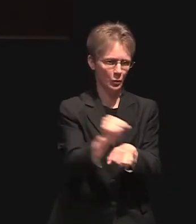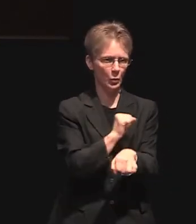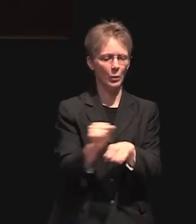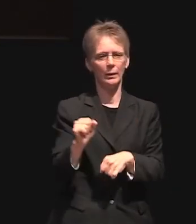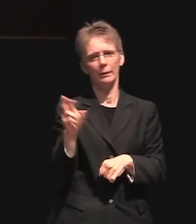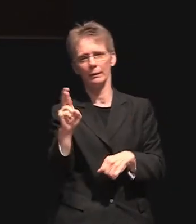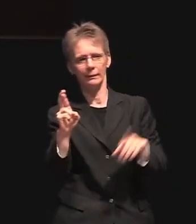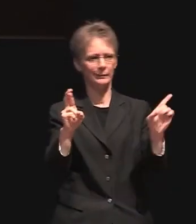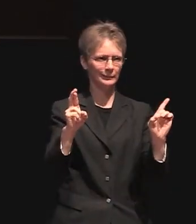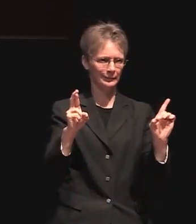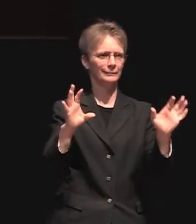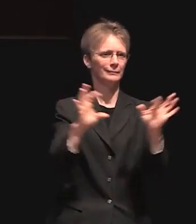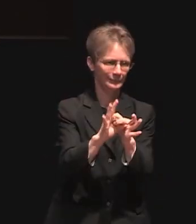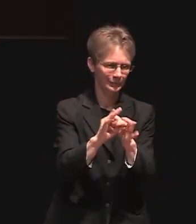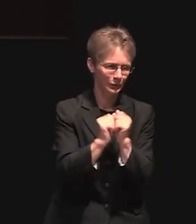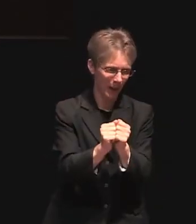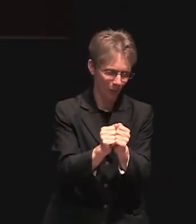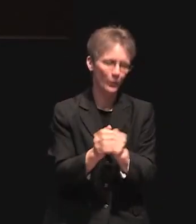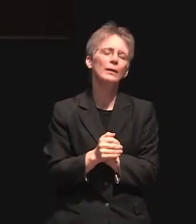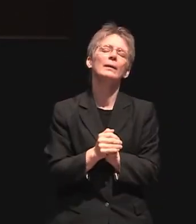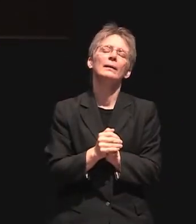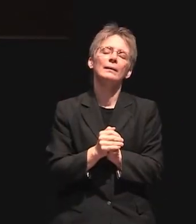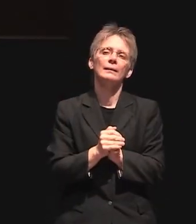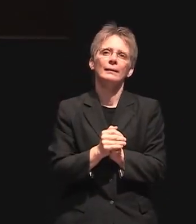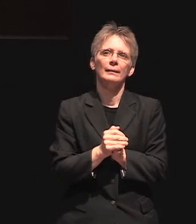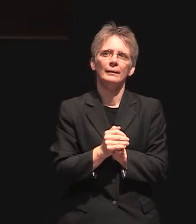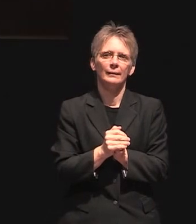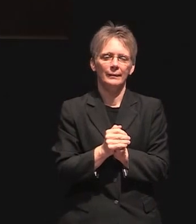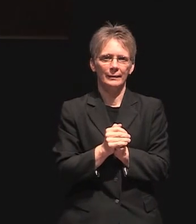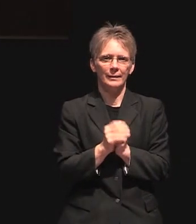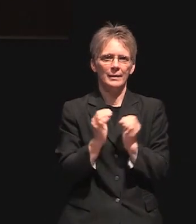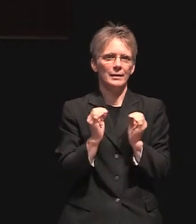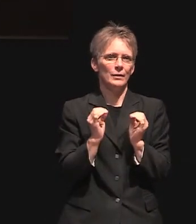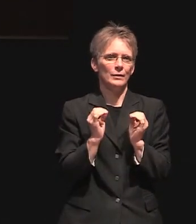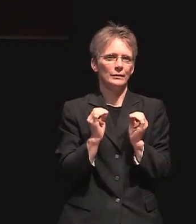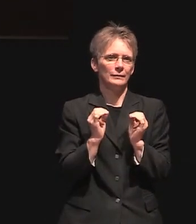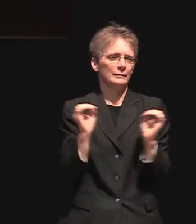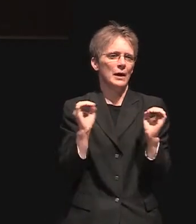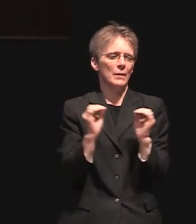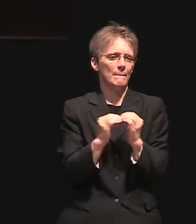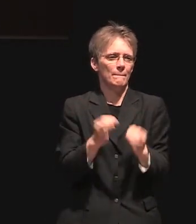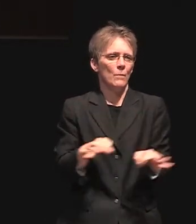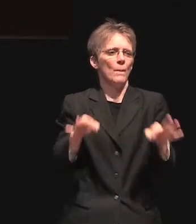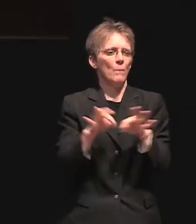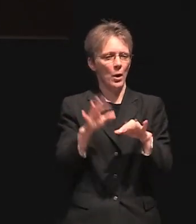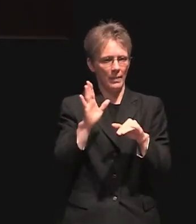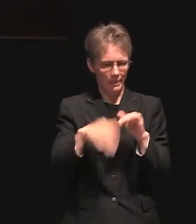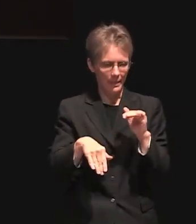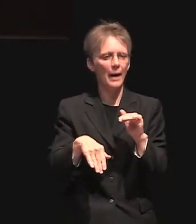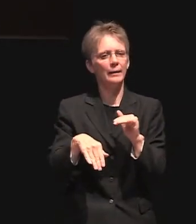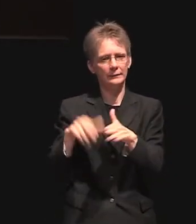capacity and certainly there is no greater function than our joint chairmanship